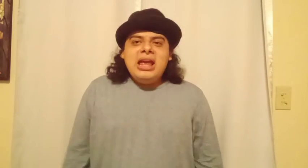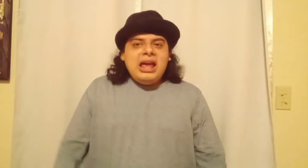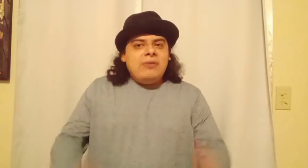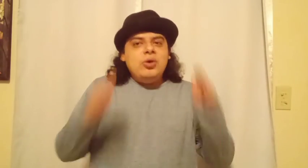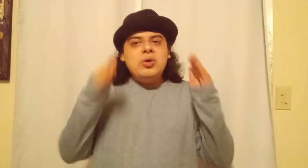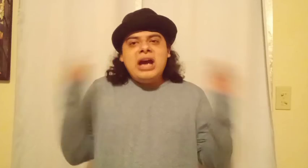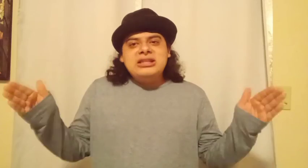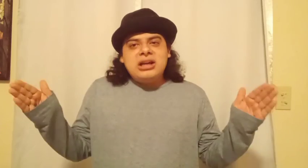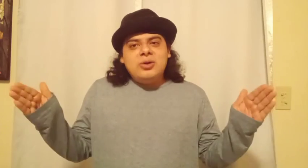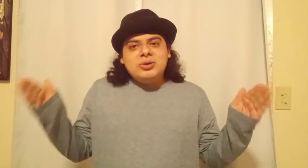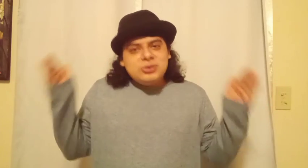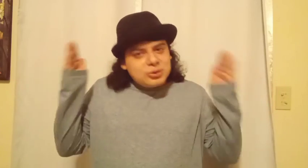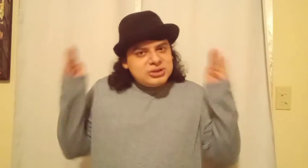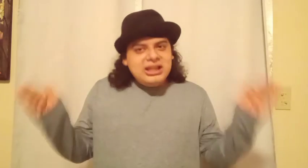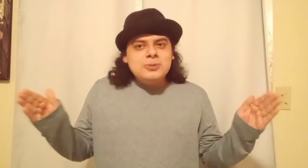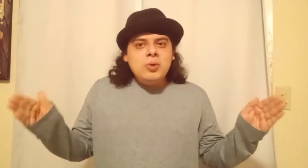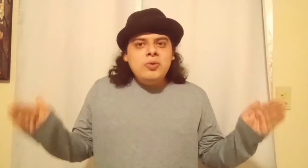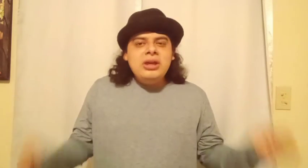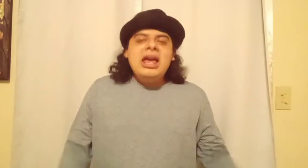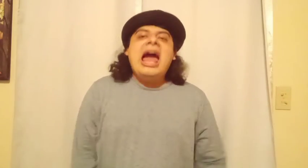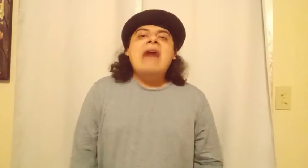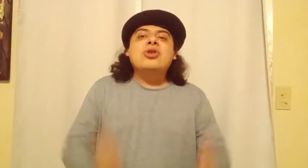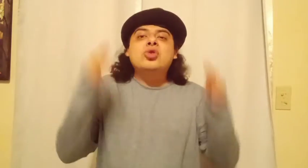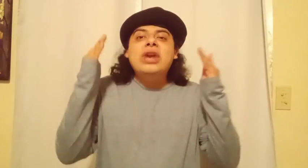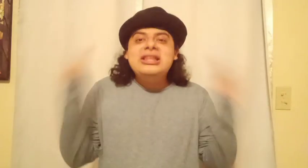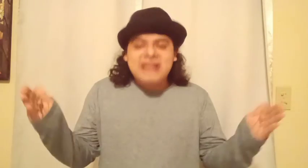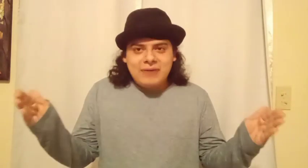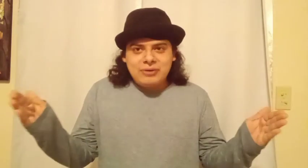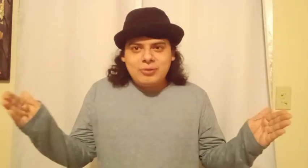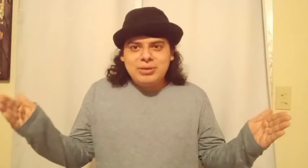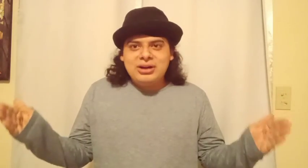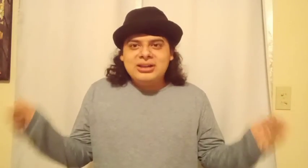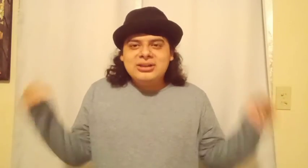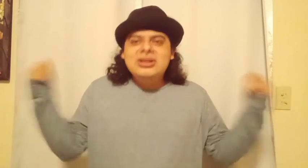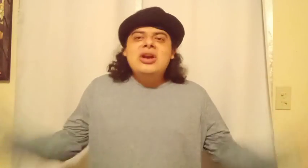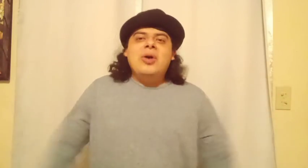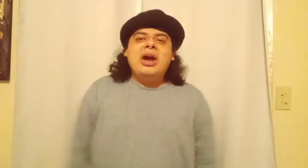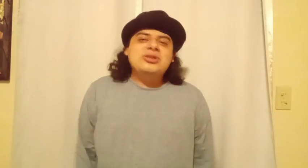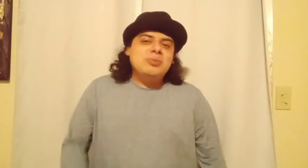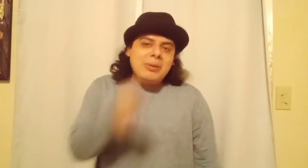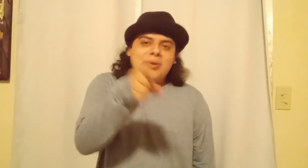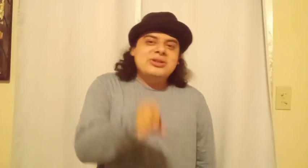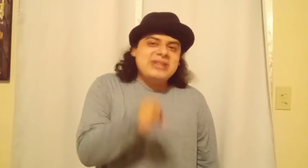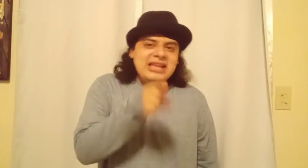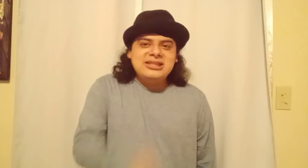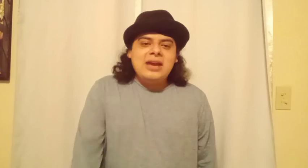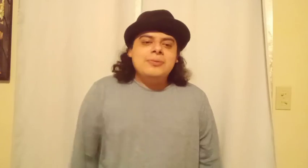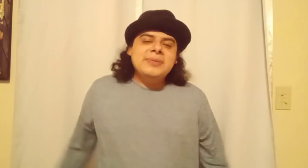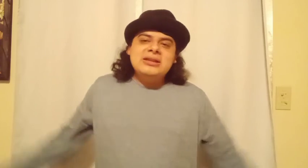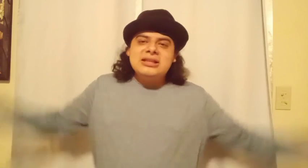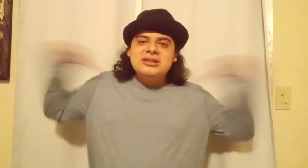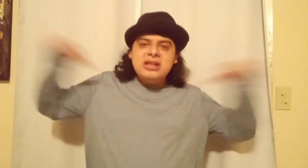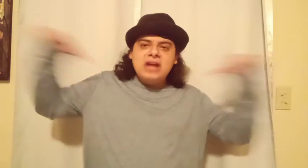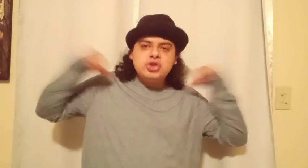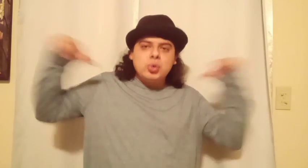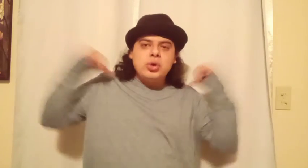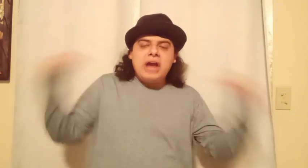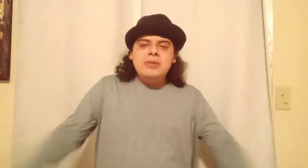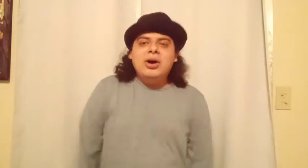If you guys are going to go see this movie, have a great time, everybody. All right? So remember, stay safe. This is C.N. Tsukaima,